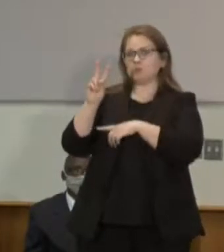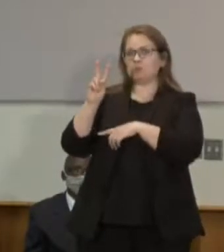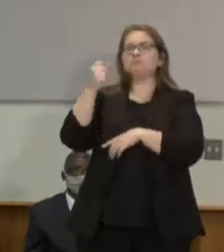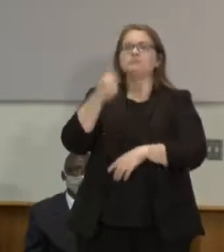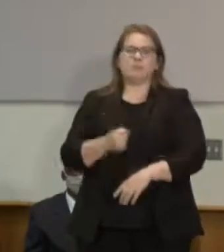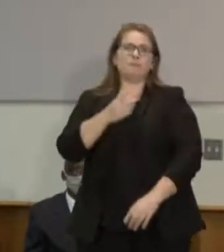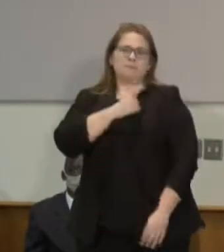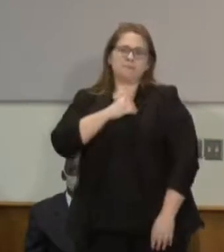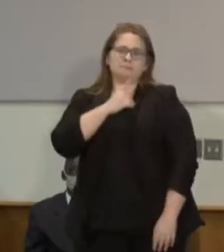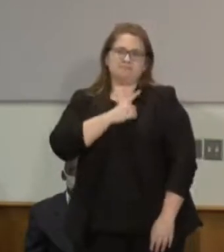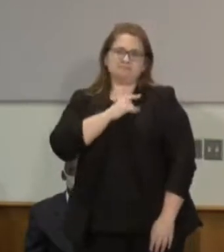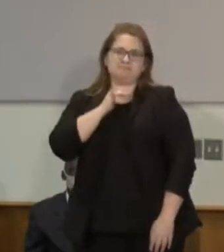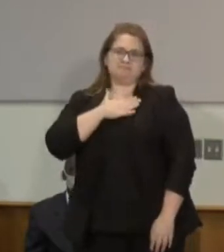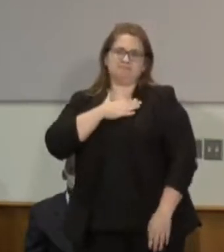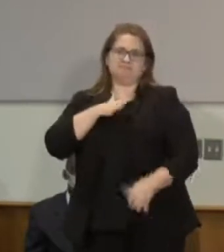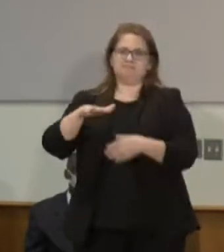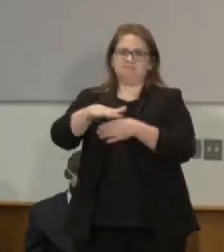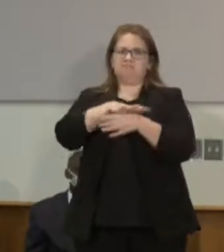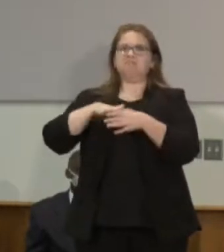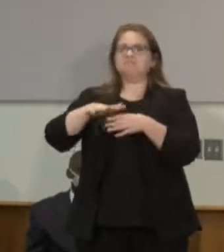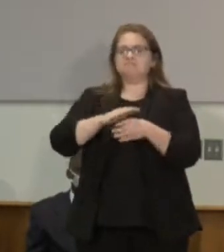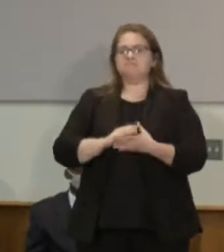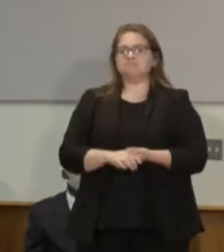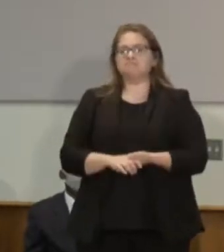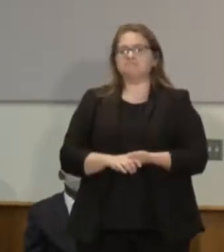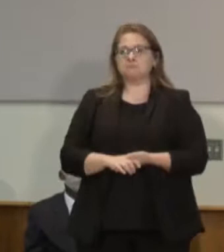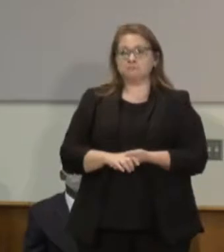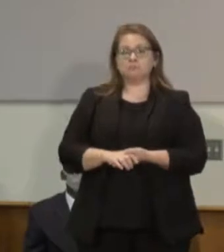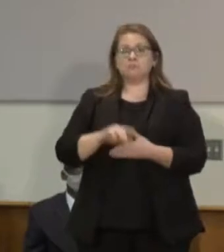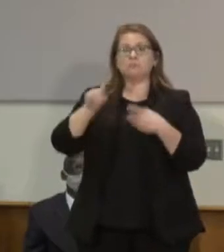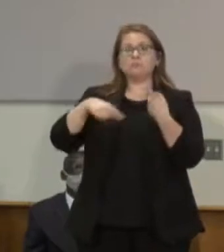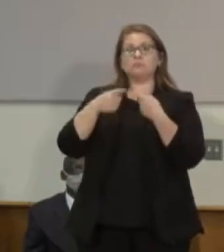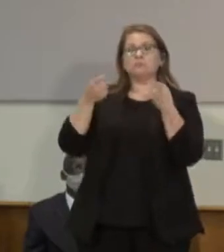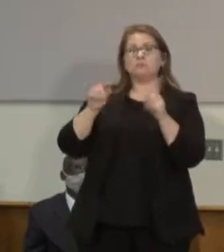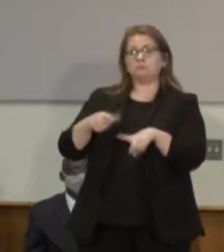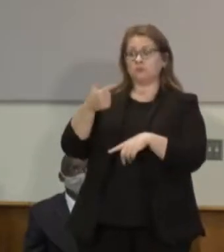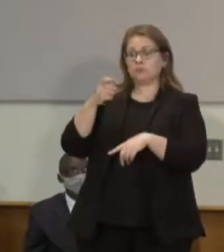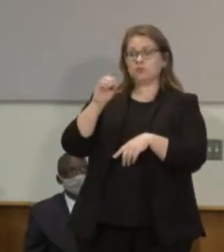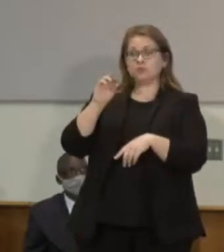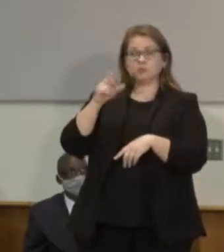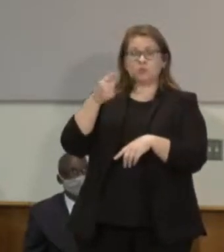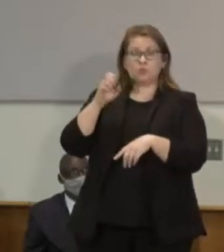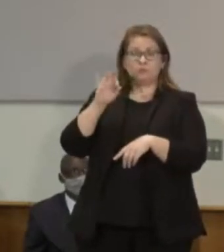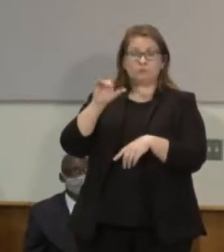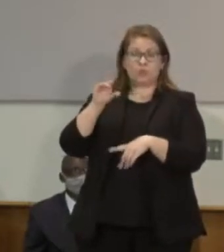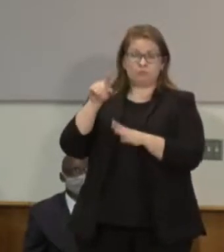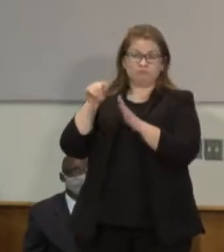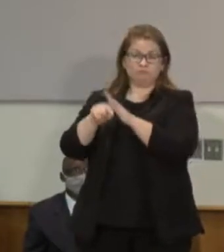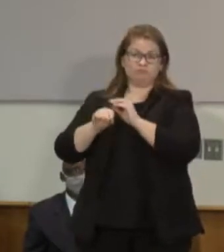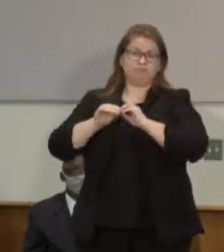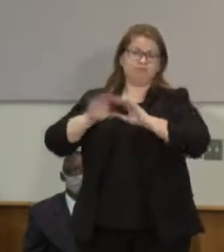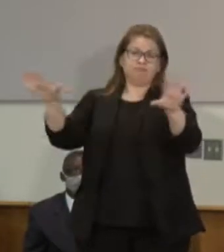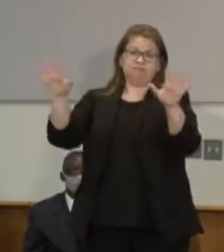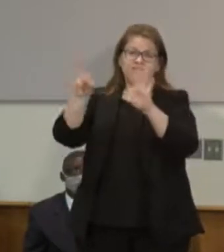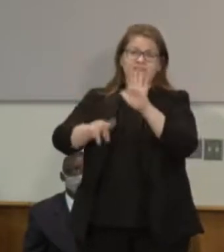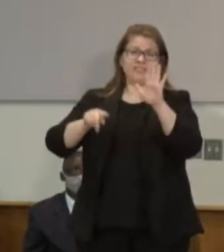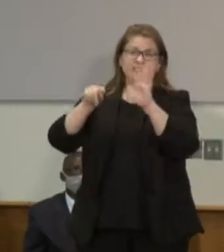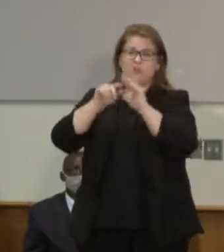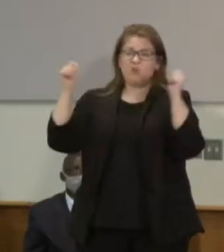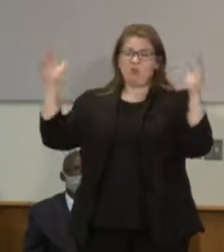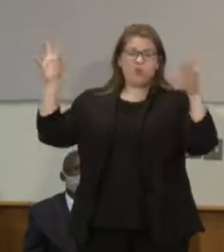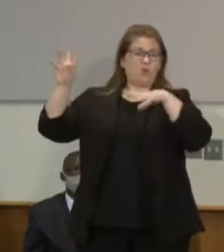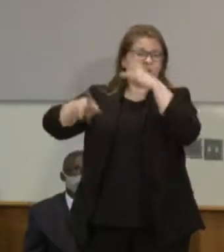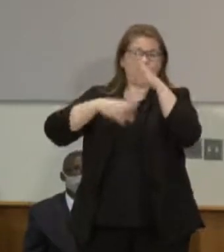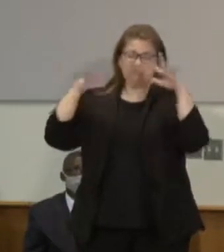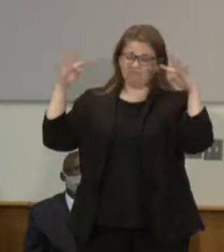When the news broke and the video of the incident was circulated and the world watched the horrific image of George Floyd pleading for